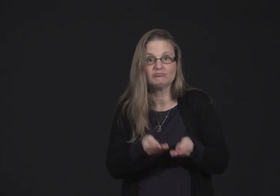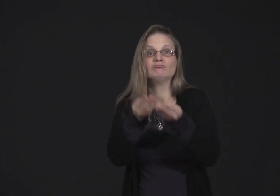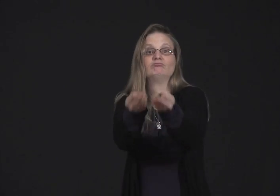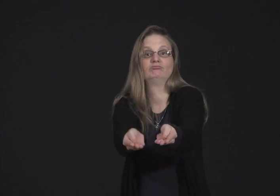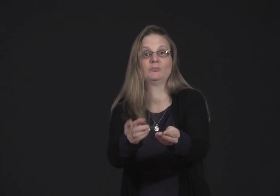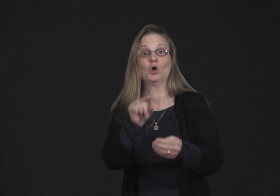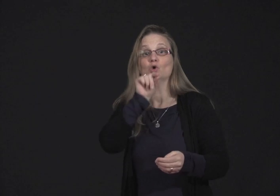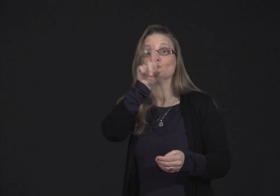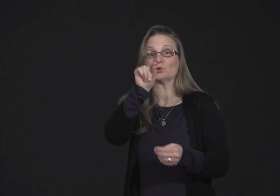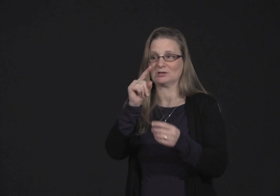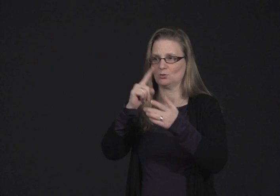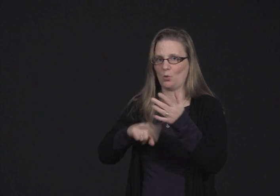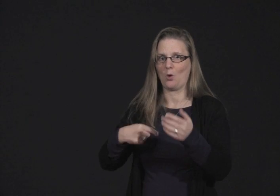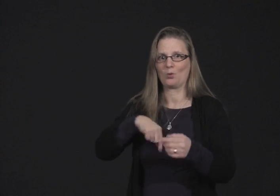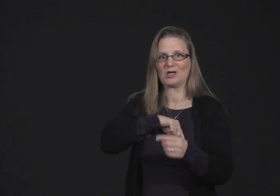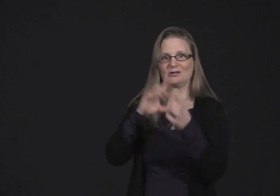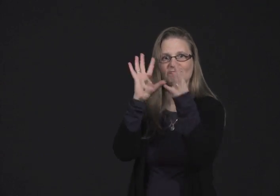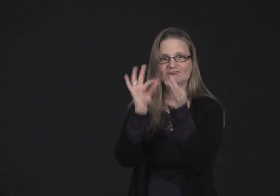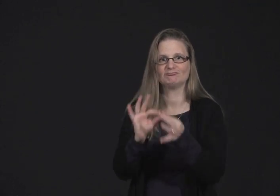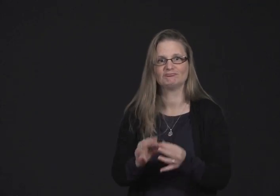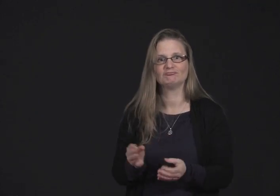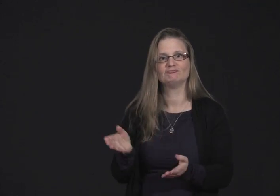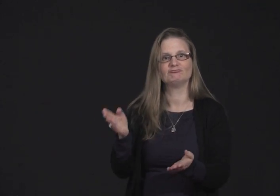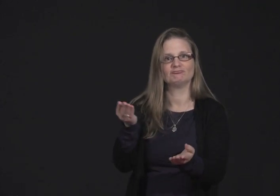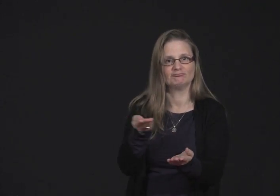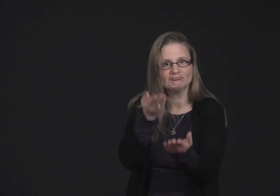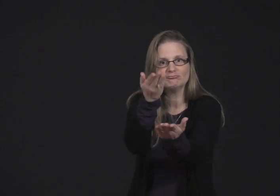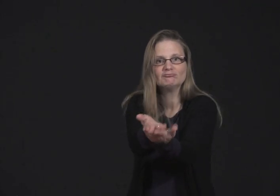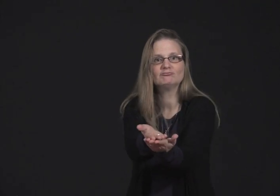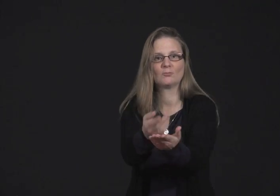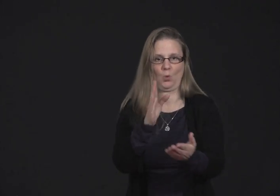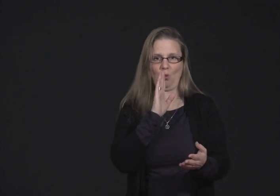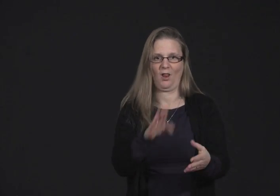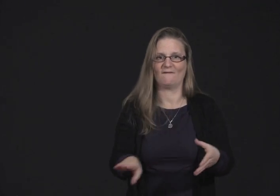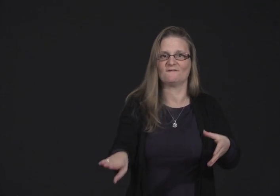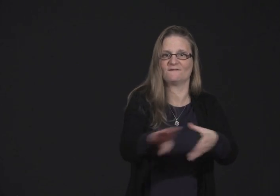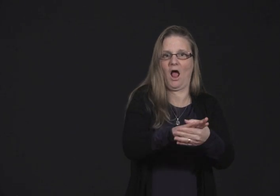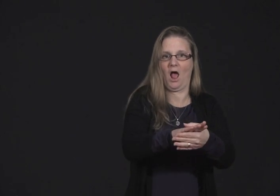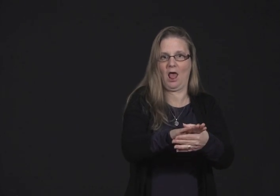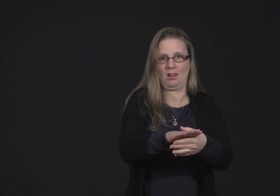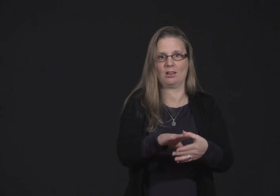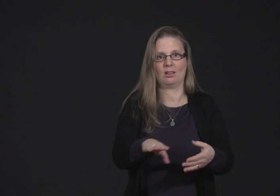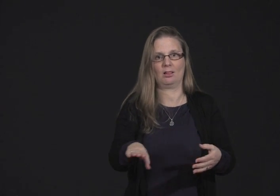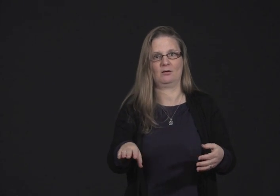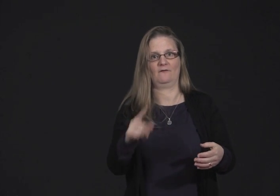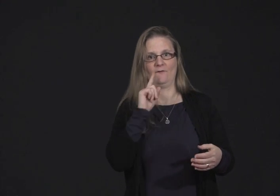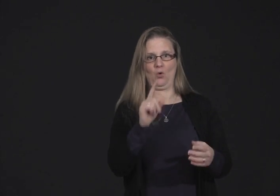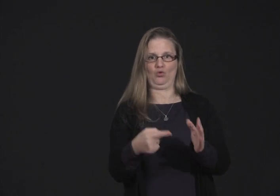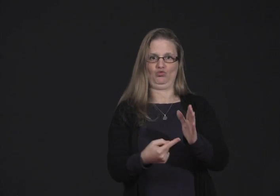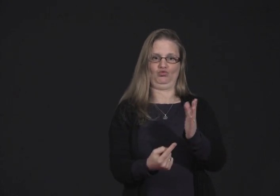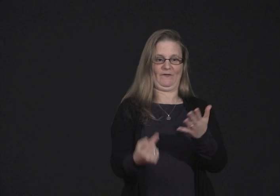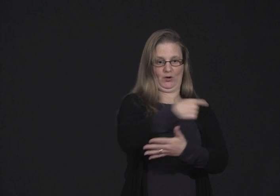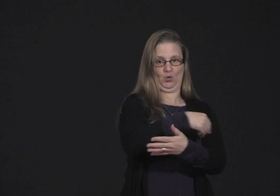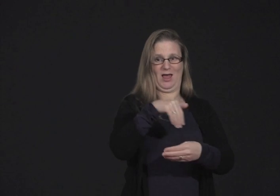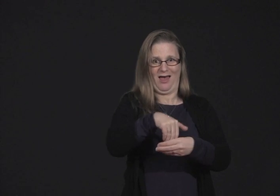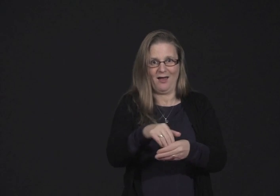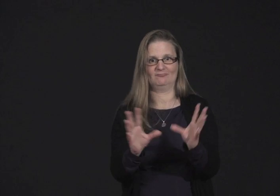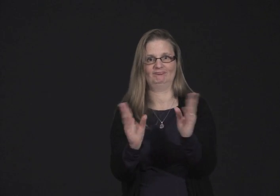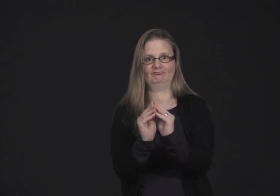and all the comments that were recited, that's put on file for review during the